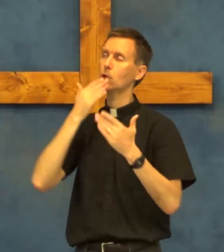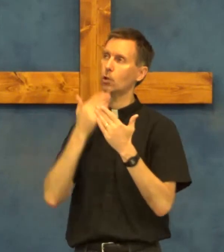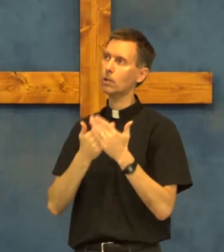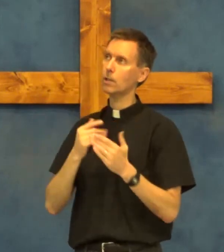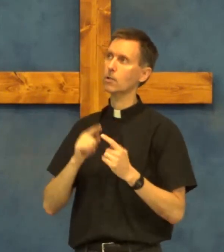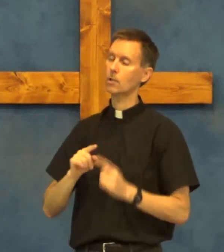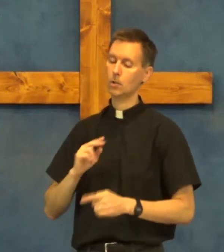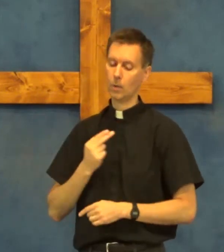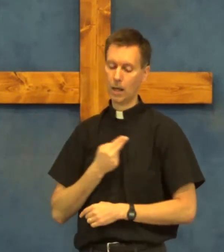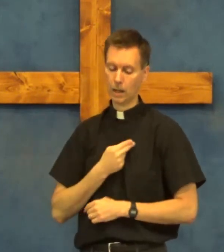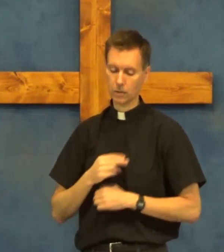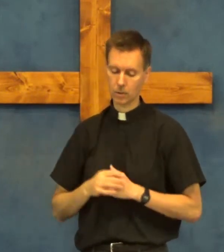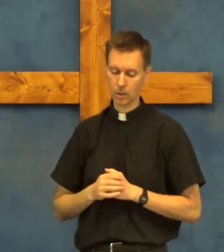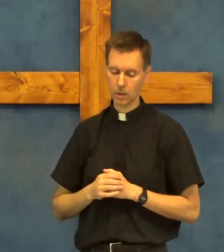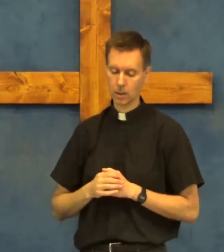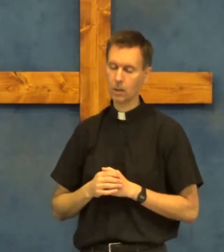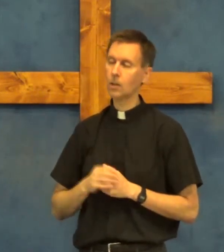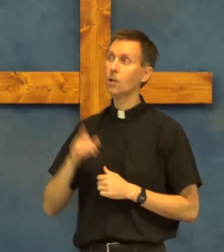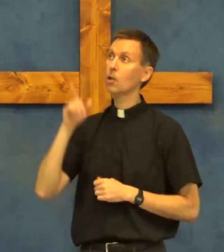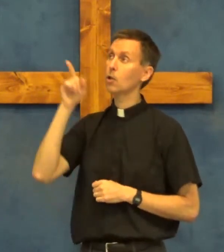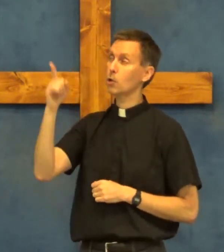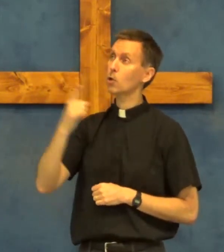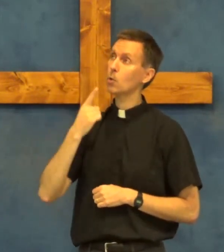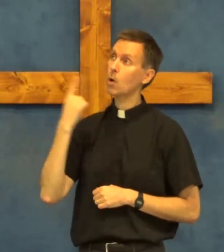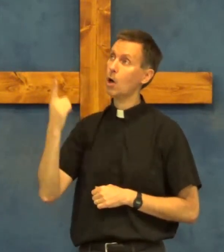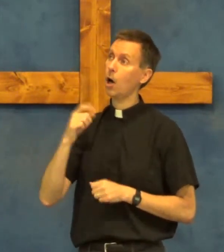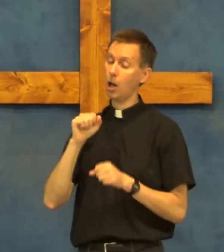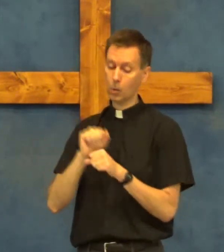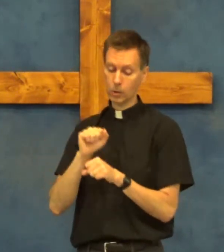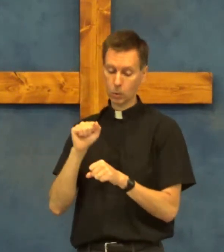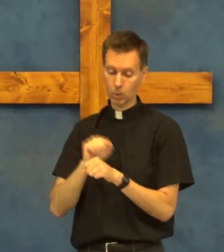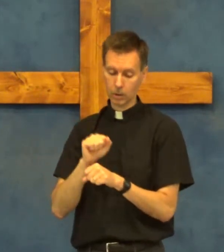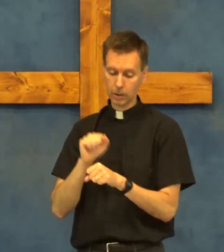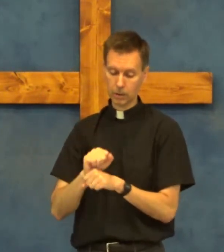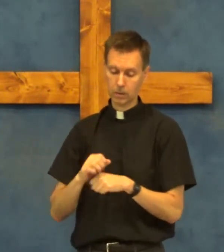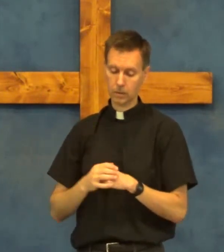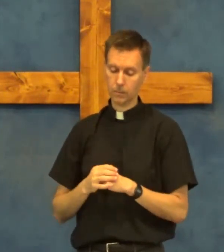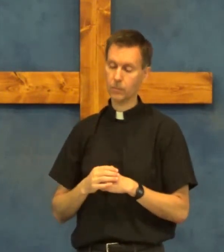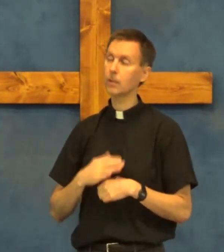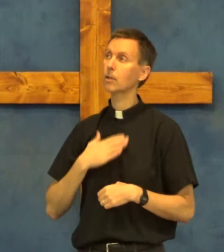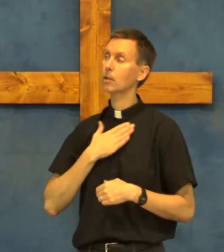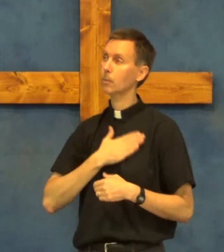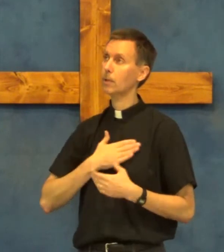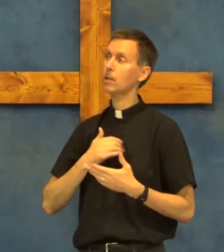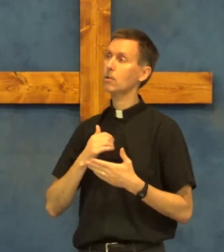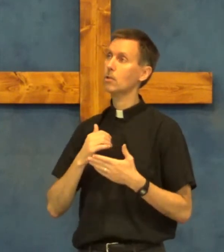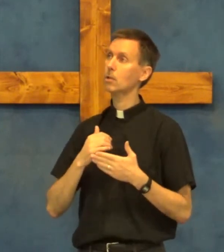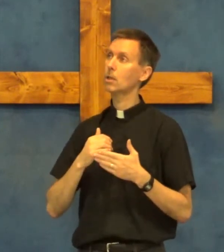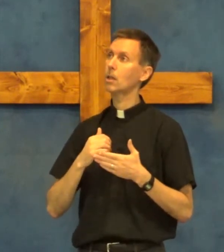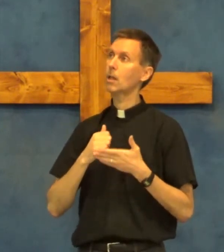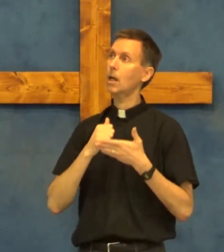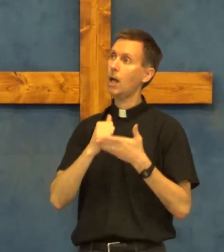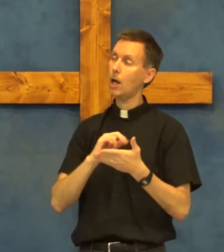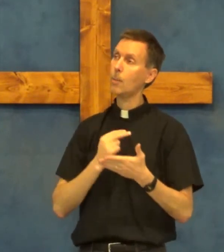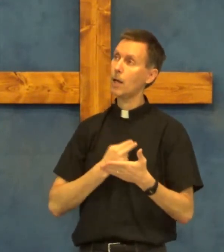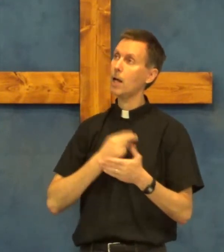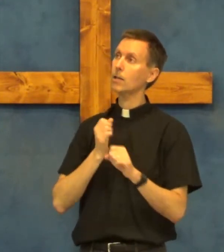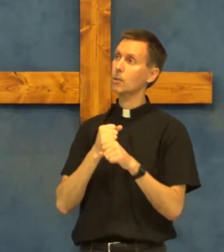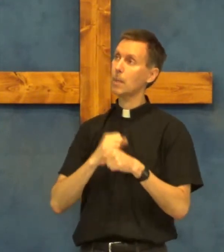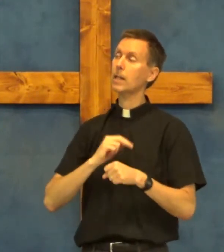your goodness to us you are always working please help us make